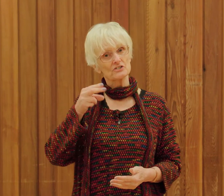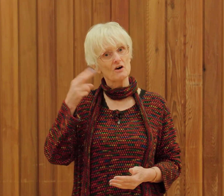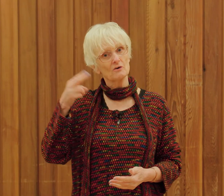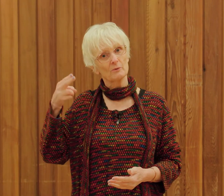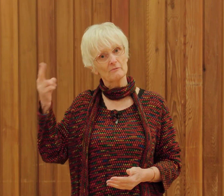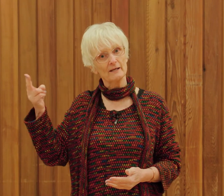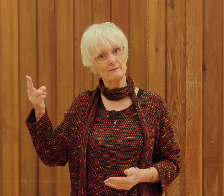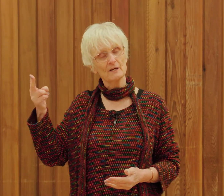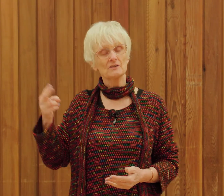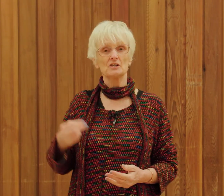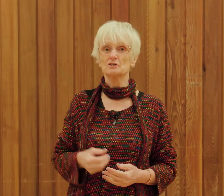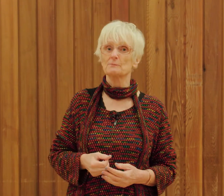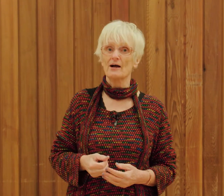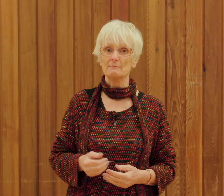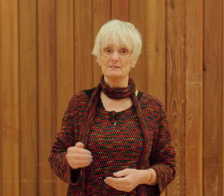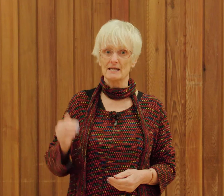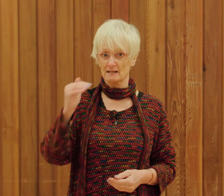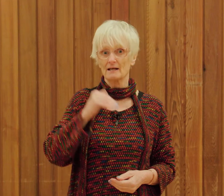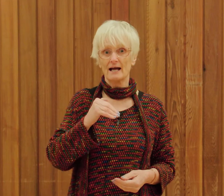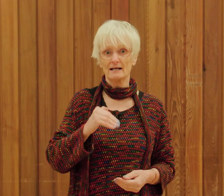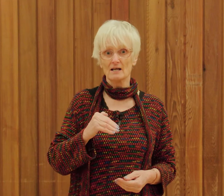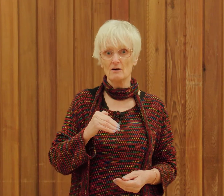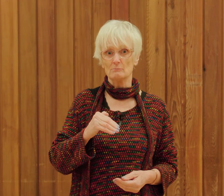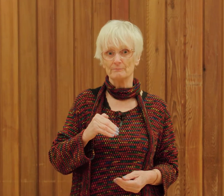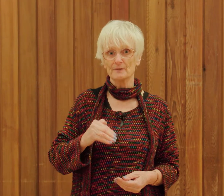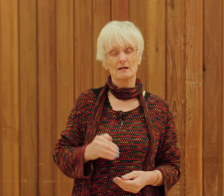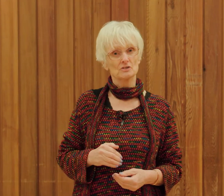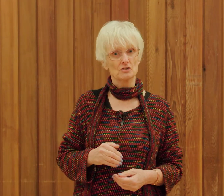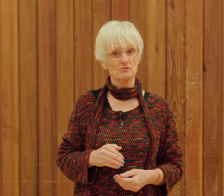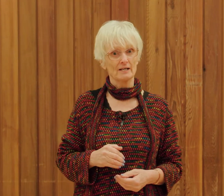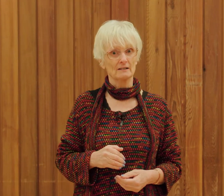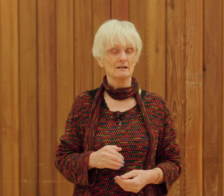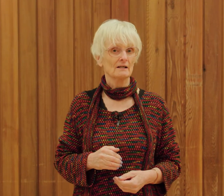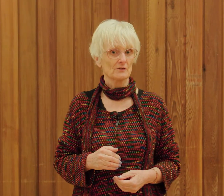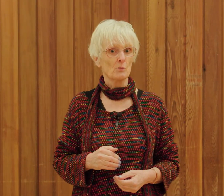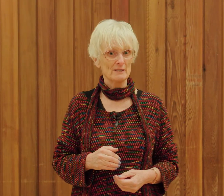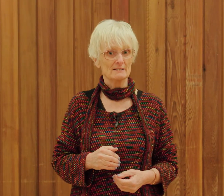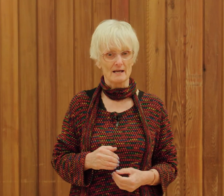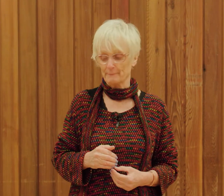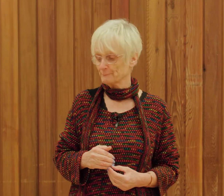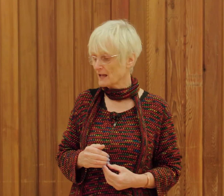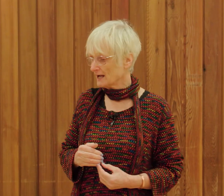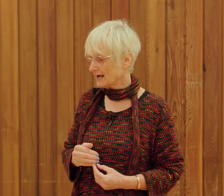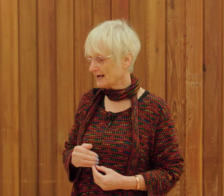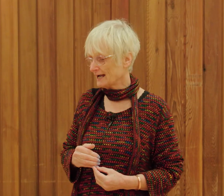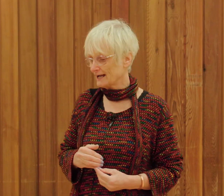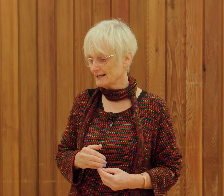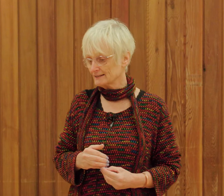song with me that you could perhaps sing at home during the winter. And